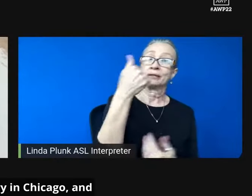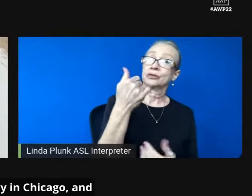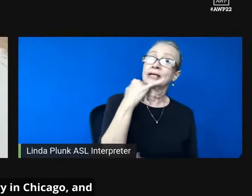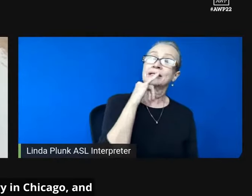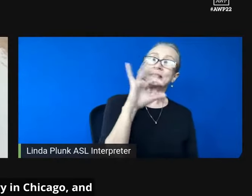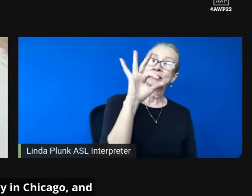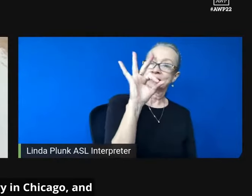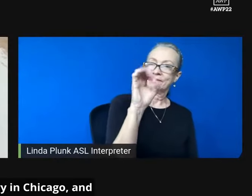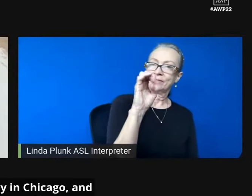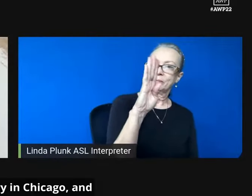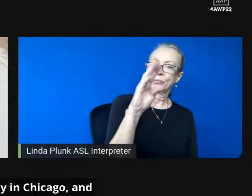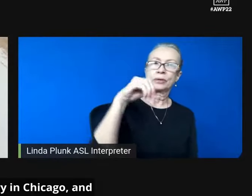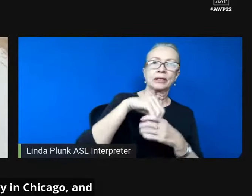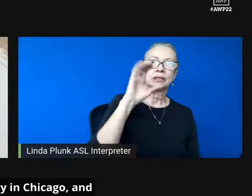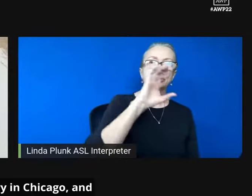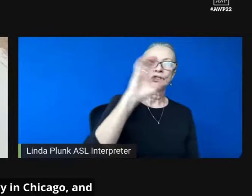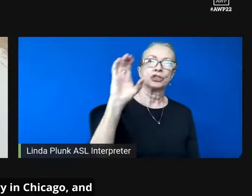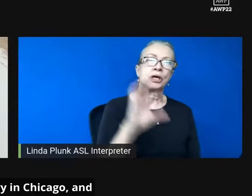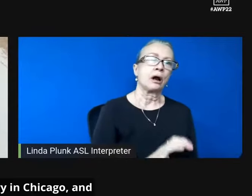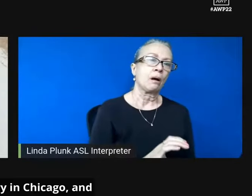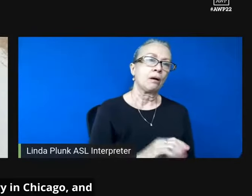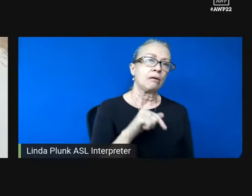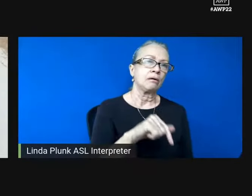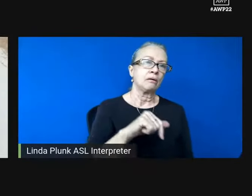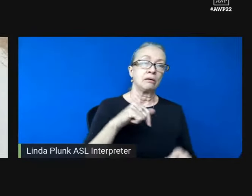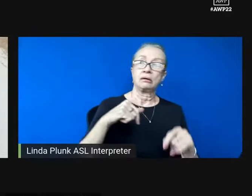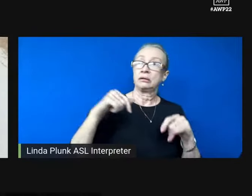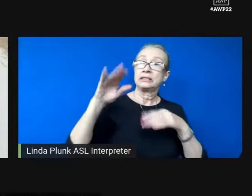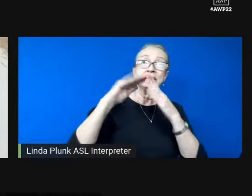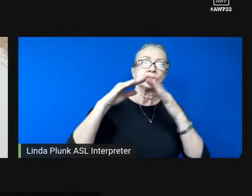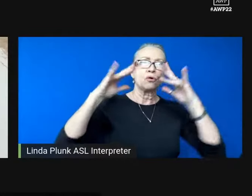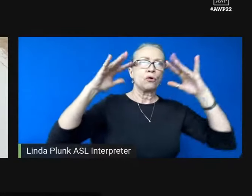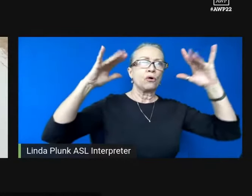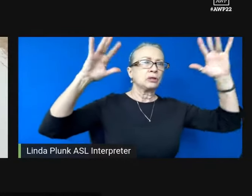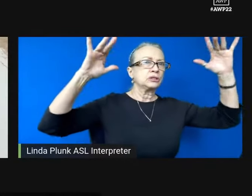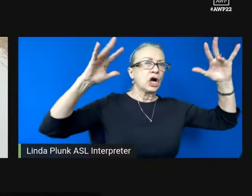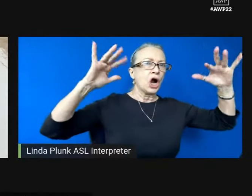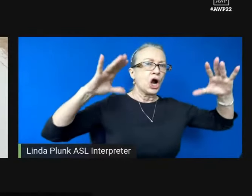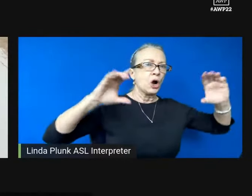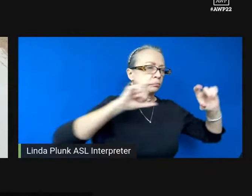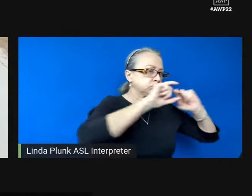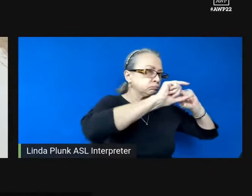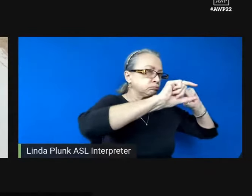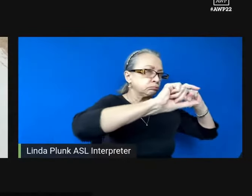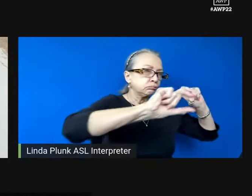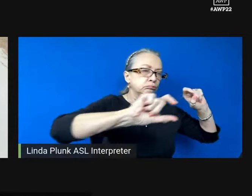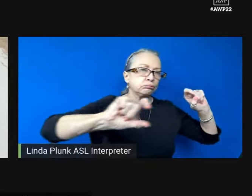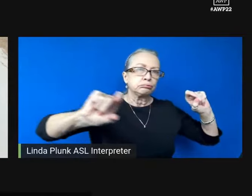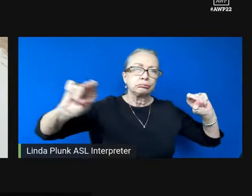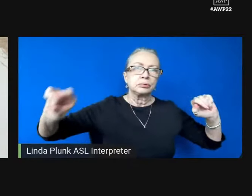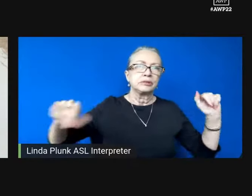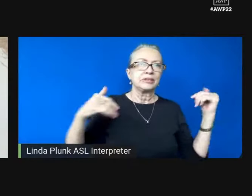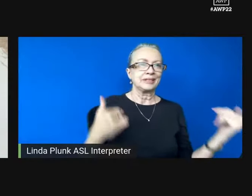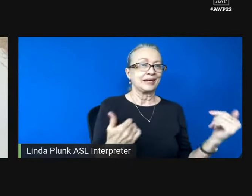in Chicago and the city is covered in snow, so this recording feels a bit like time travel to a better